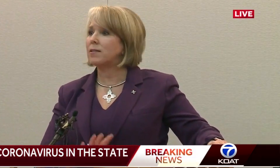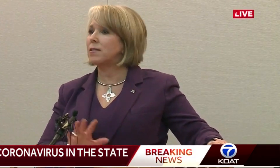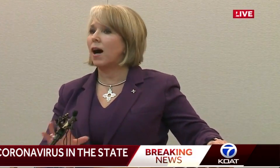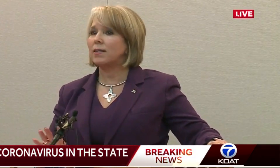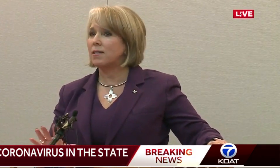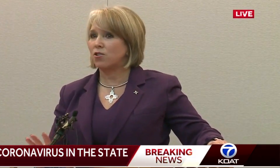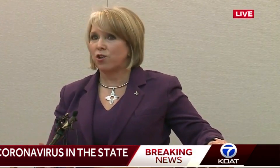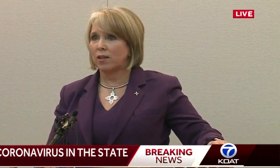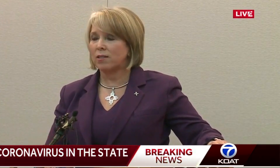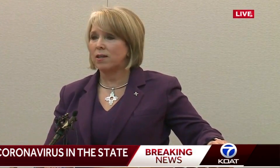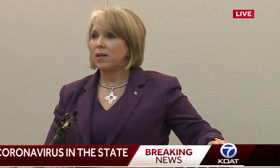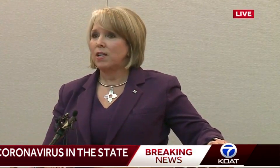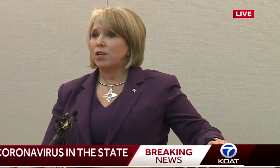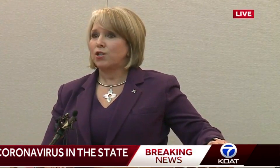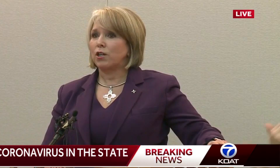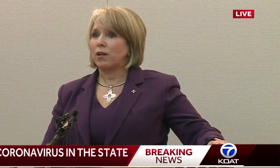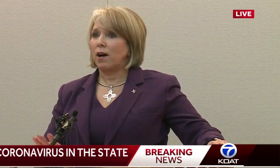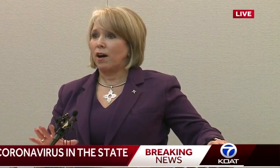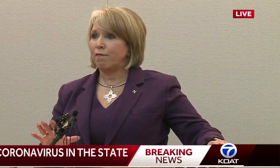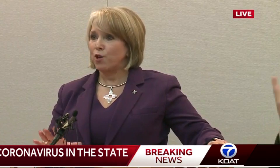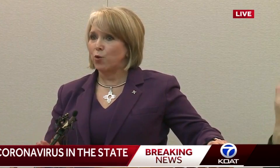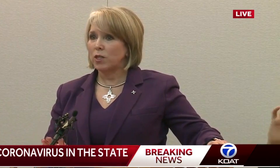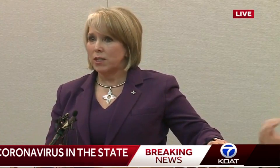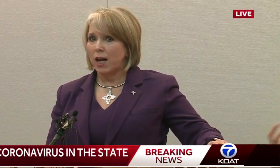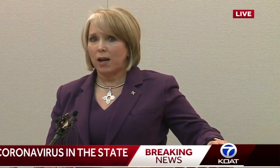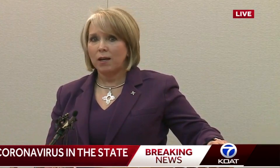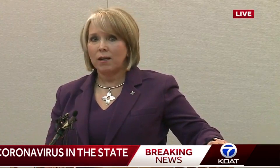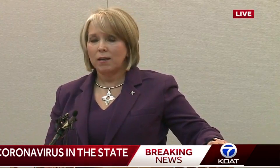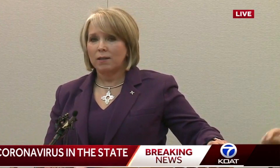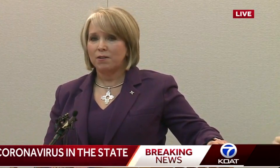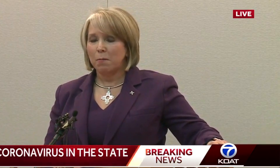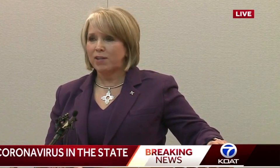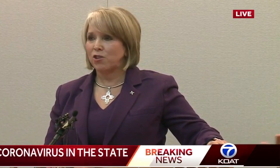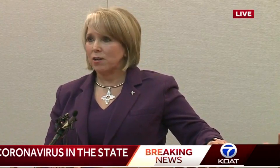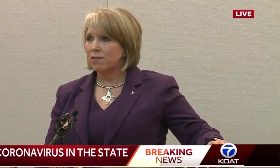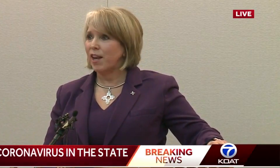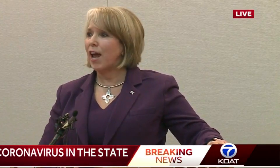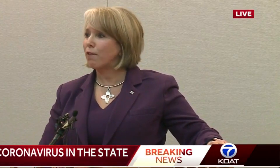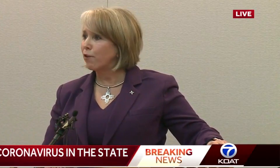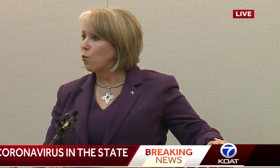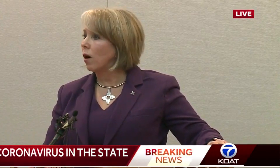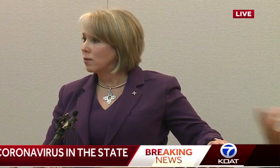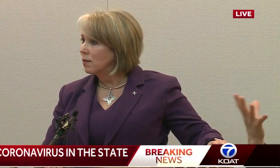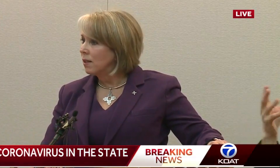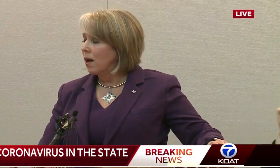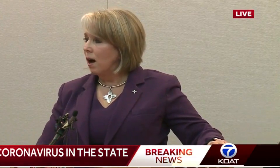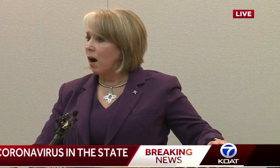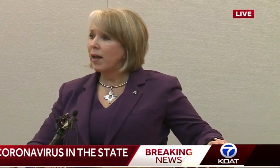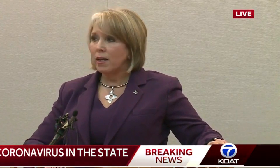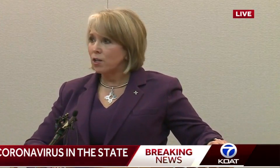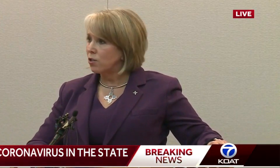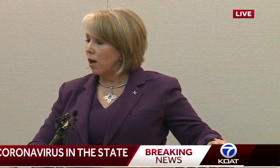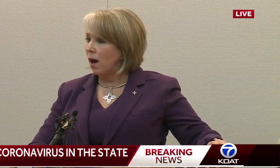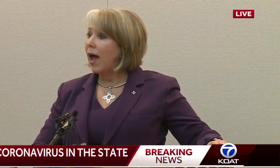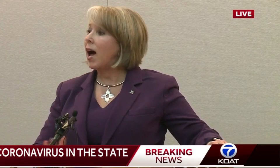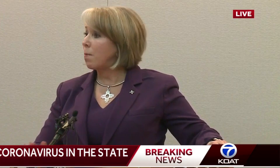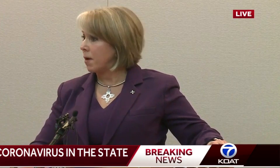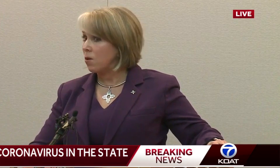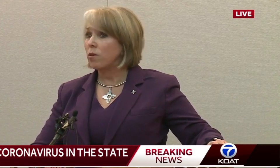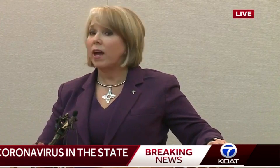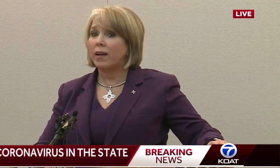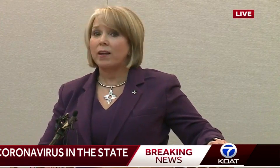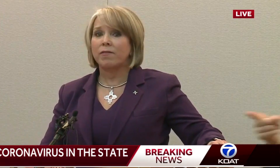Mexico, and that's not to suggest to viewers today, New Mexicans, that everyone is